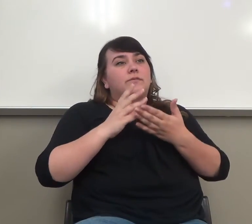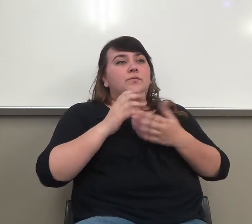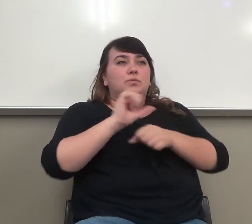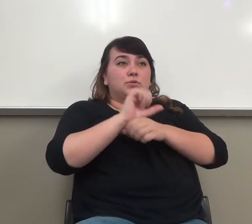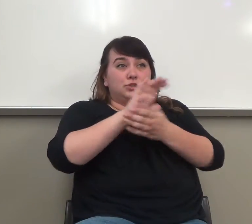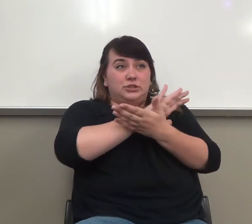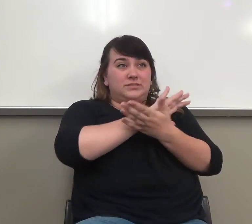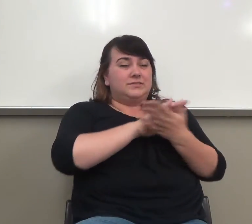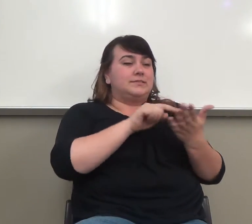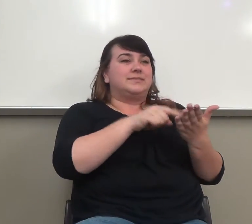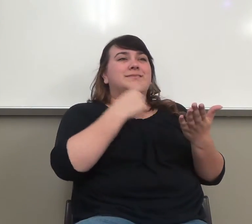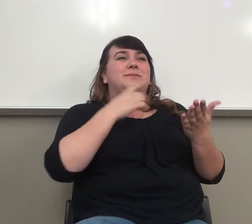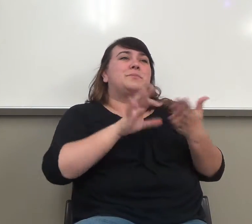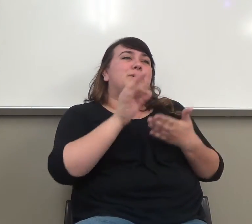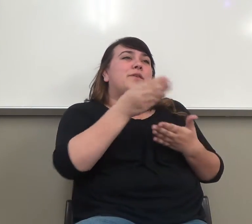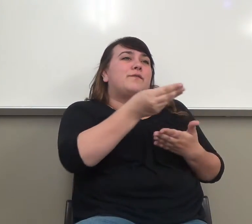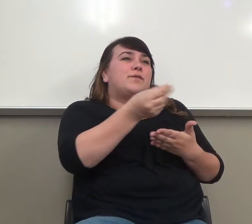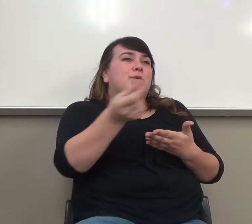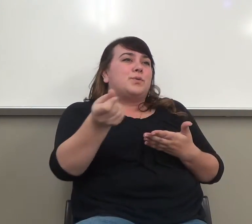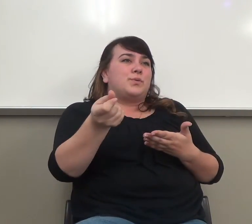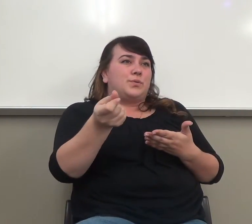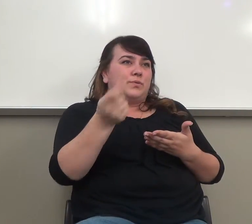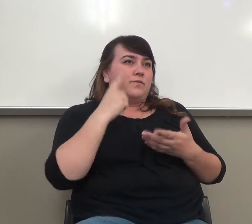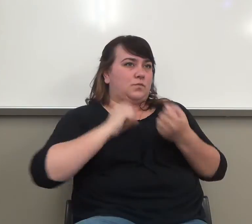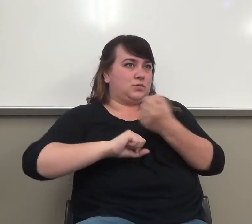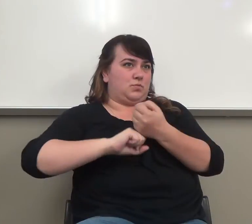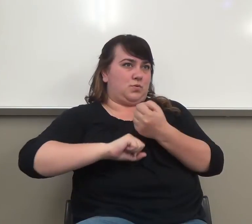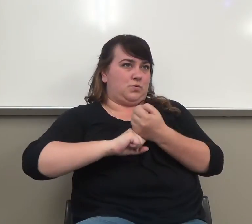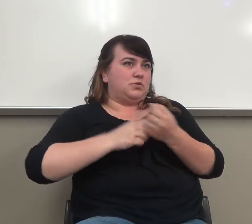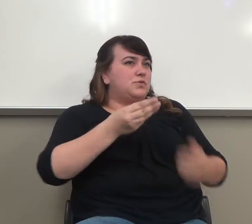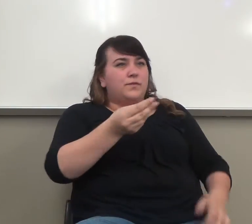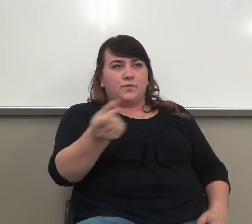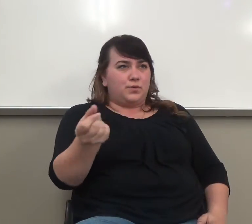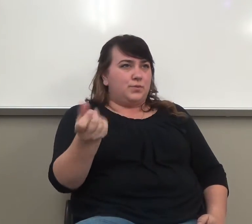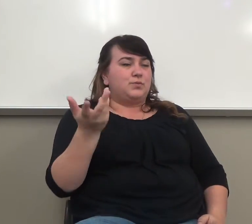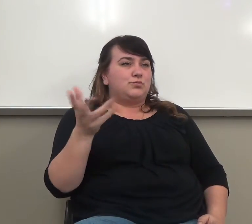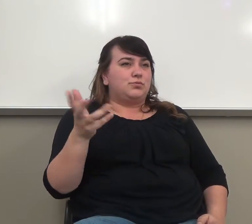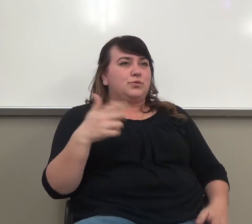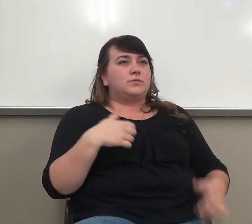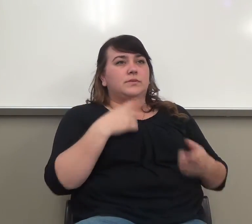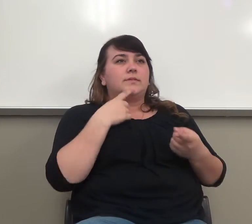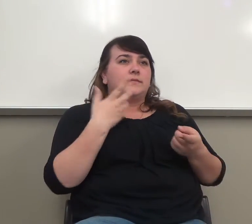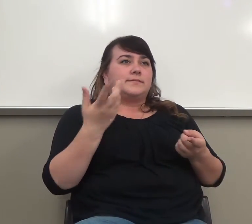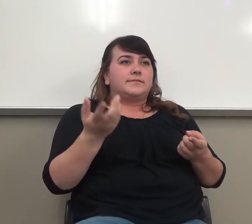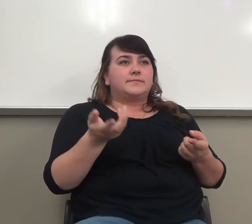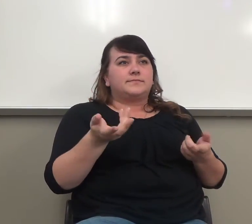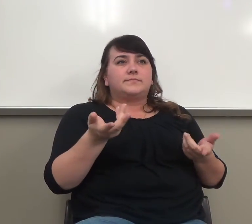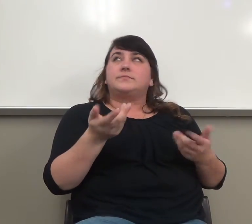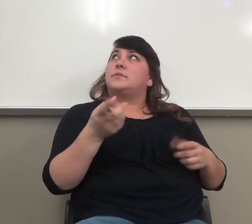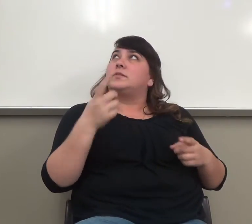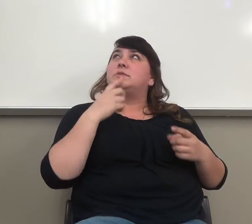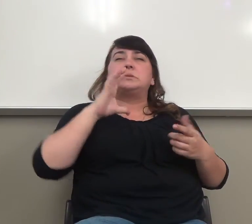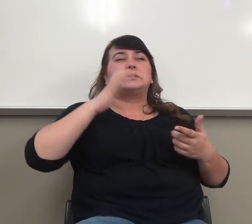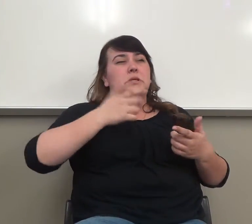is asking you to do is go in and say, okay, it looks like most of this stuff